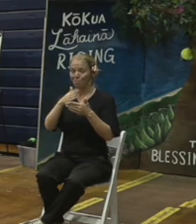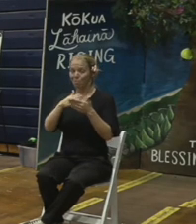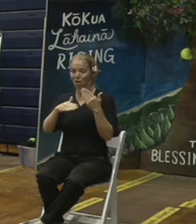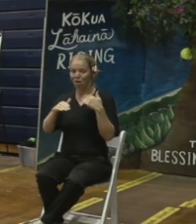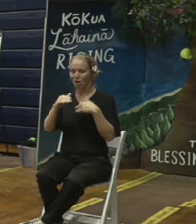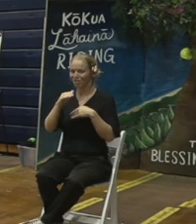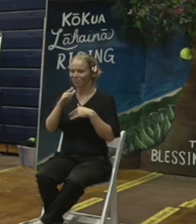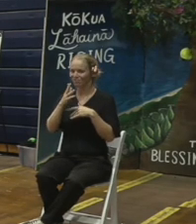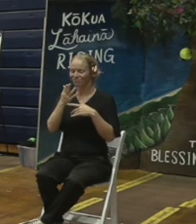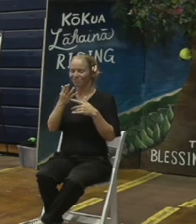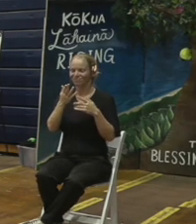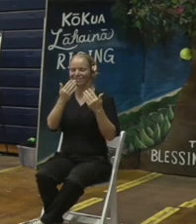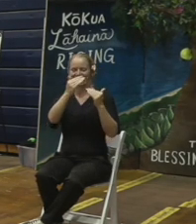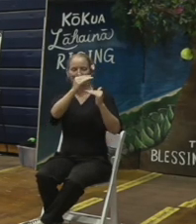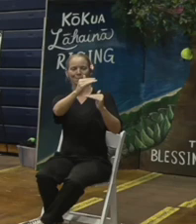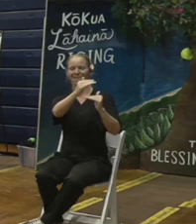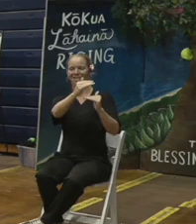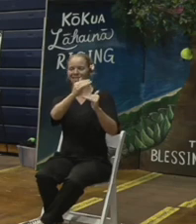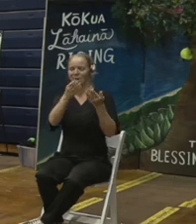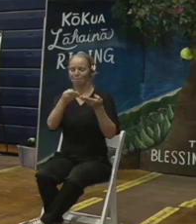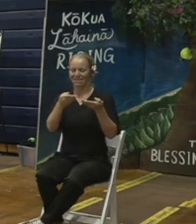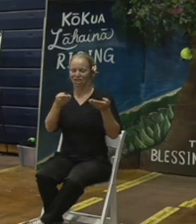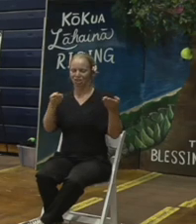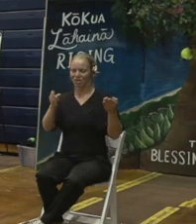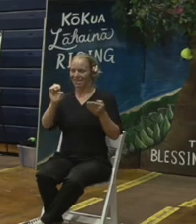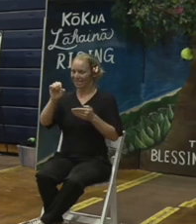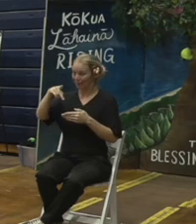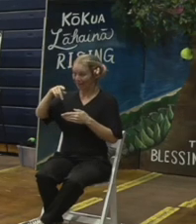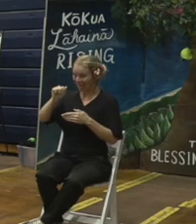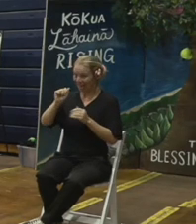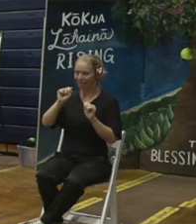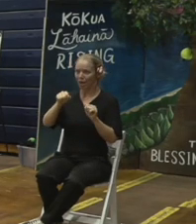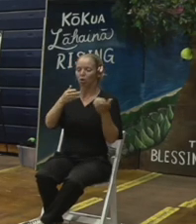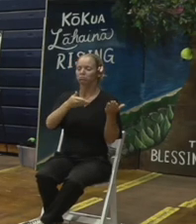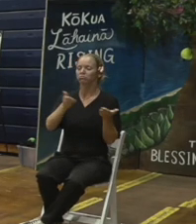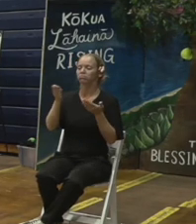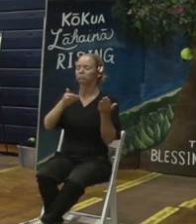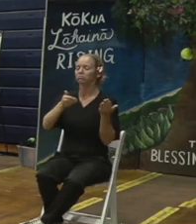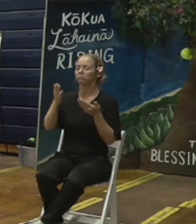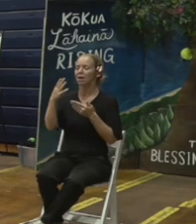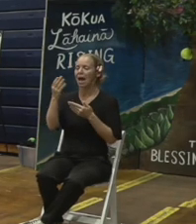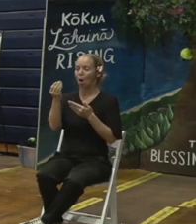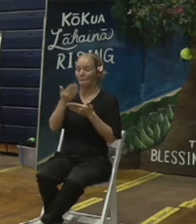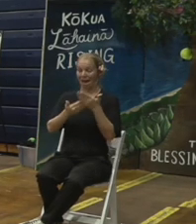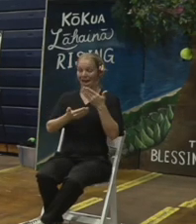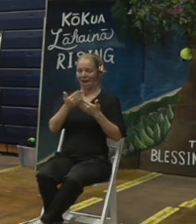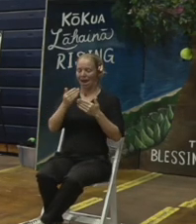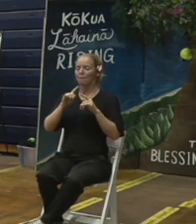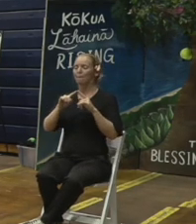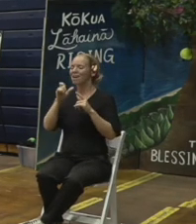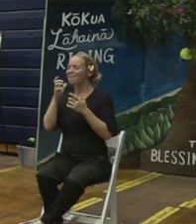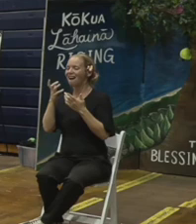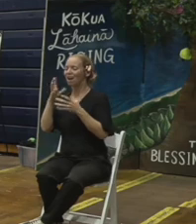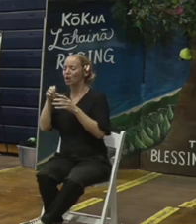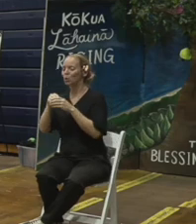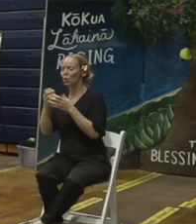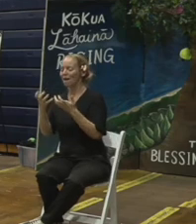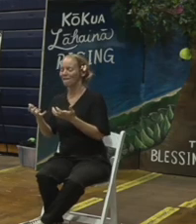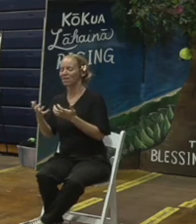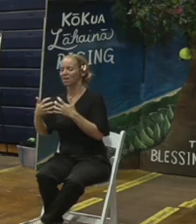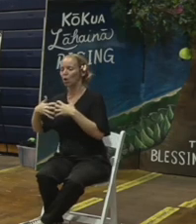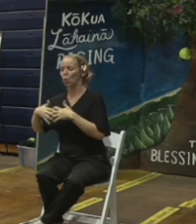It's whatever EPA could take by hand in a few hours. During phase one,